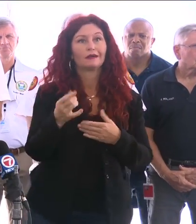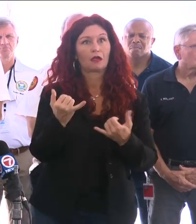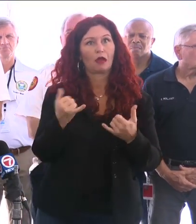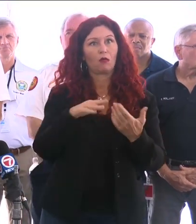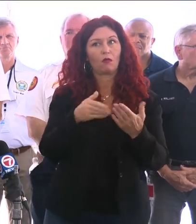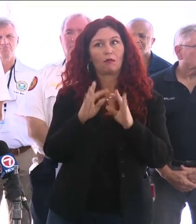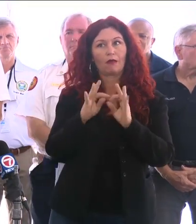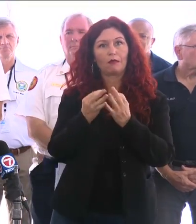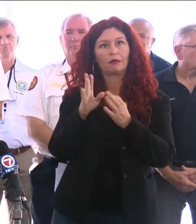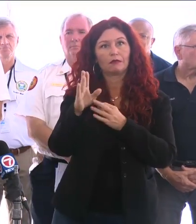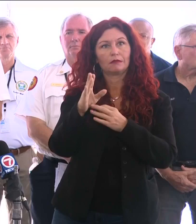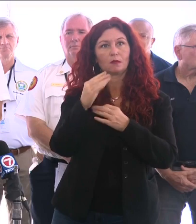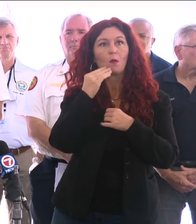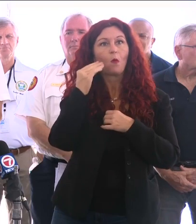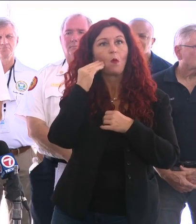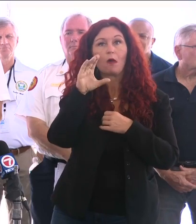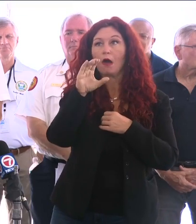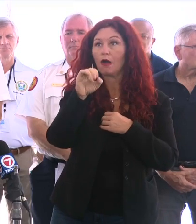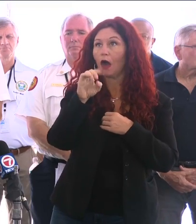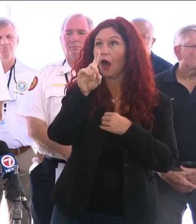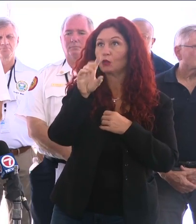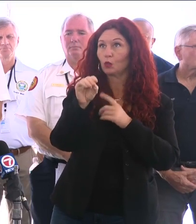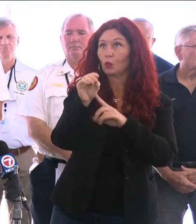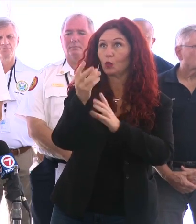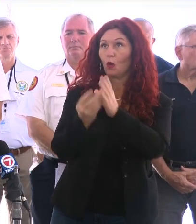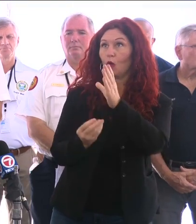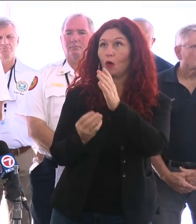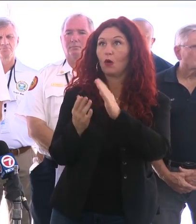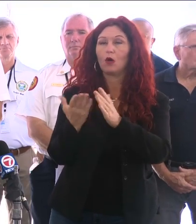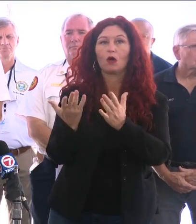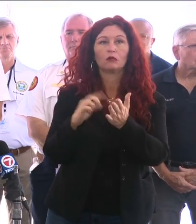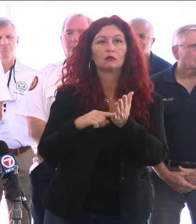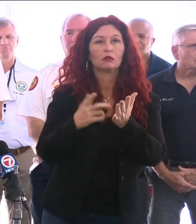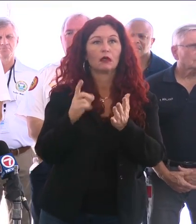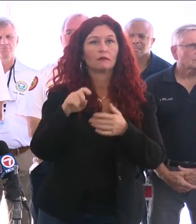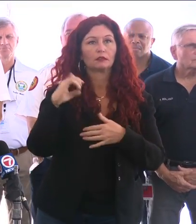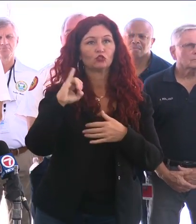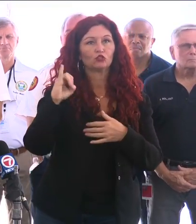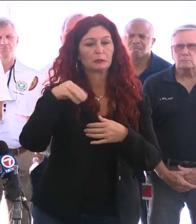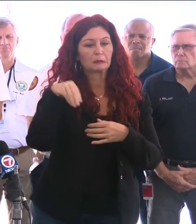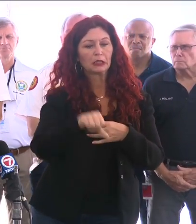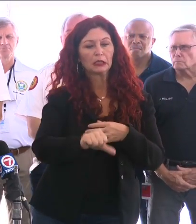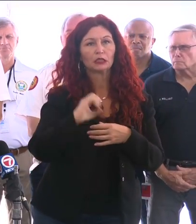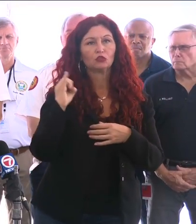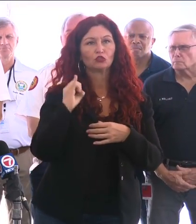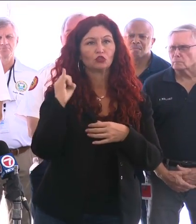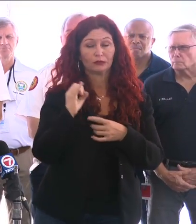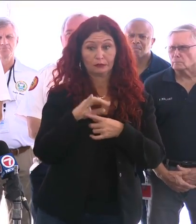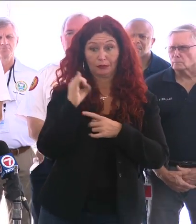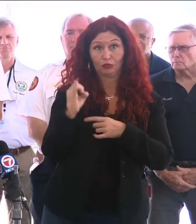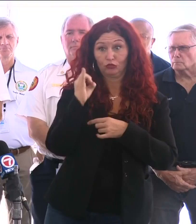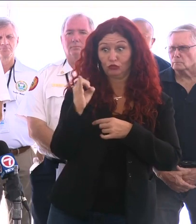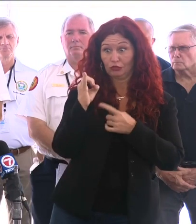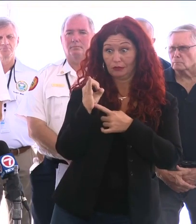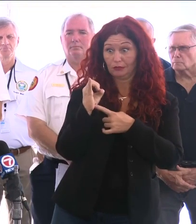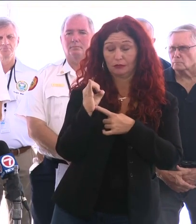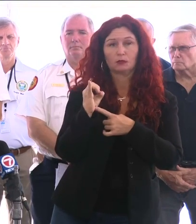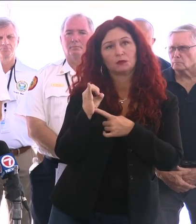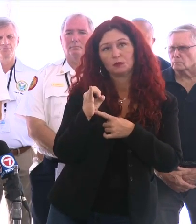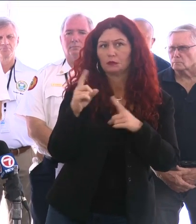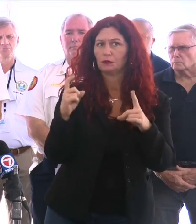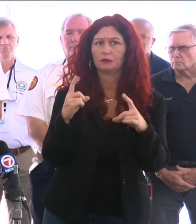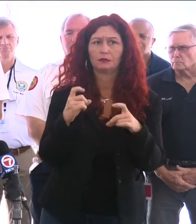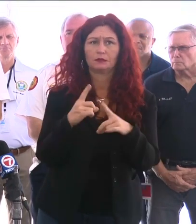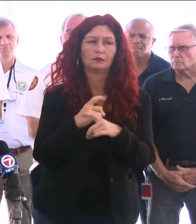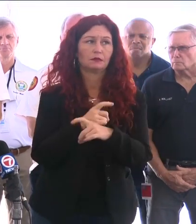Also, as we discussed yesterday, the mental health and well-being of our first responders is also a key concern for all